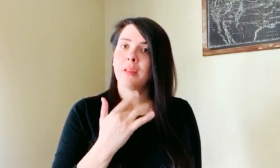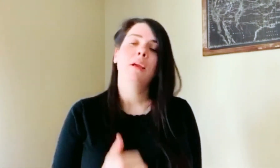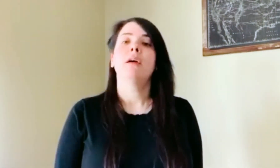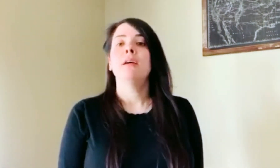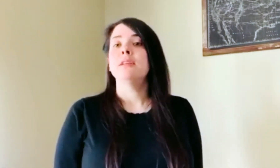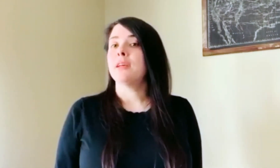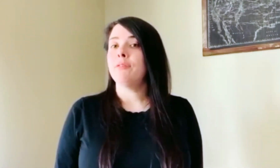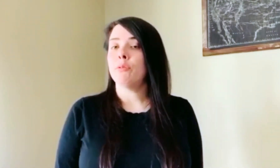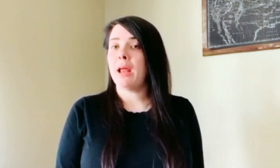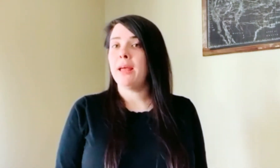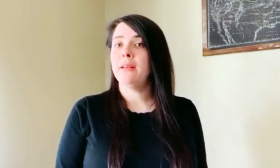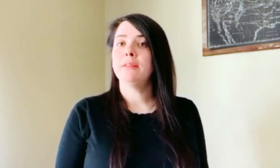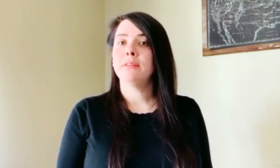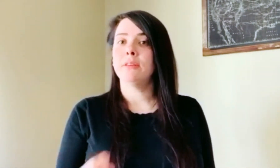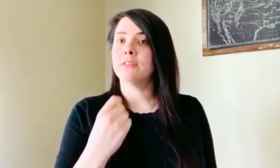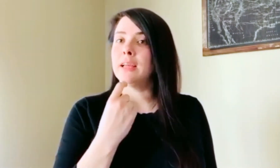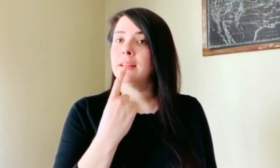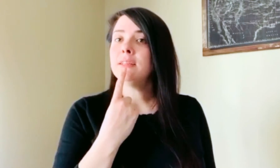The sign for red looks like this.